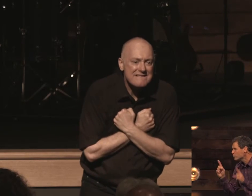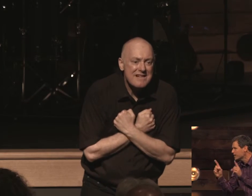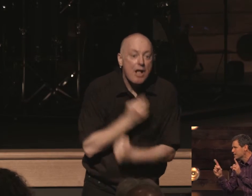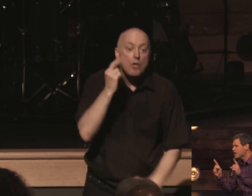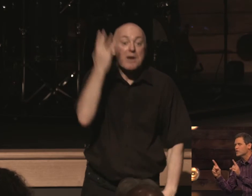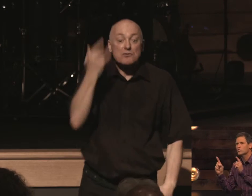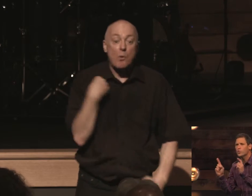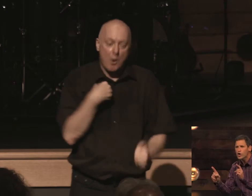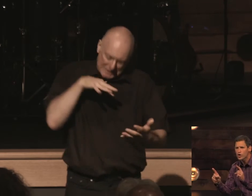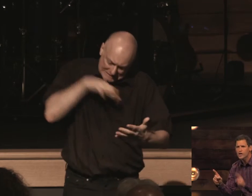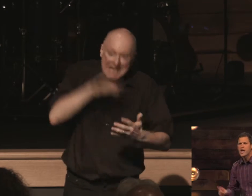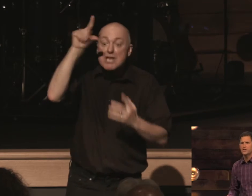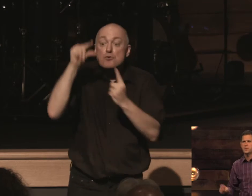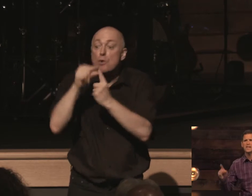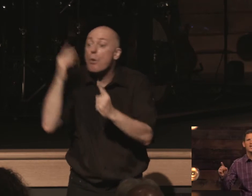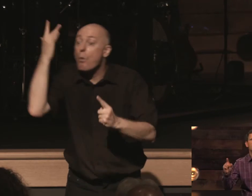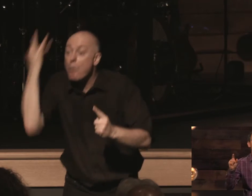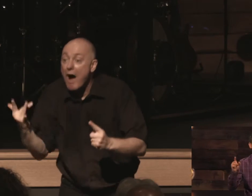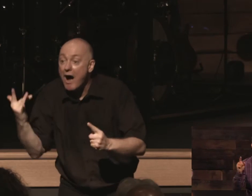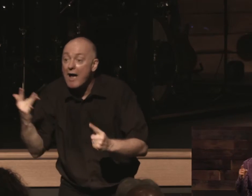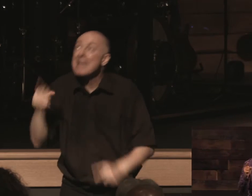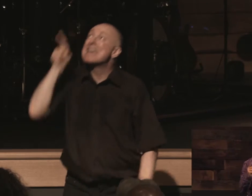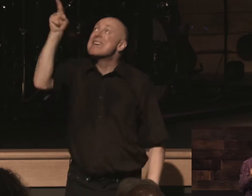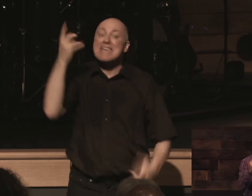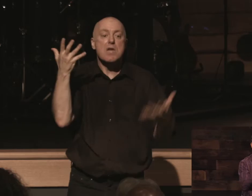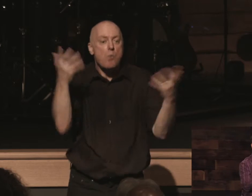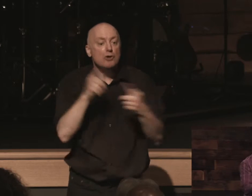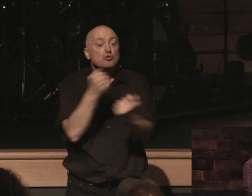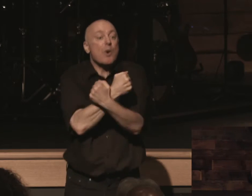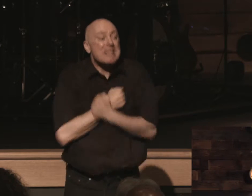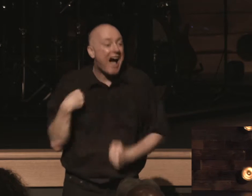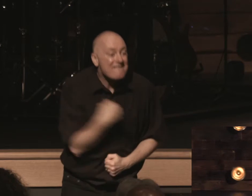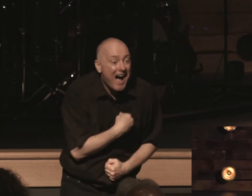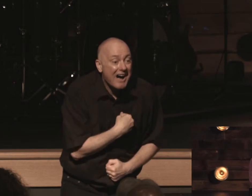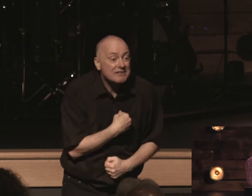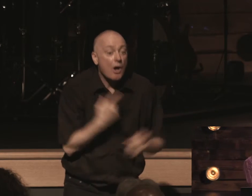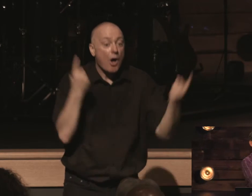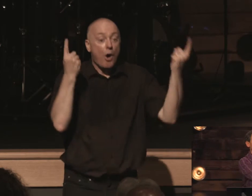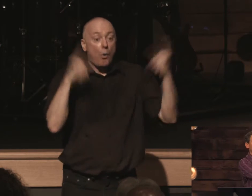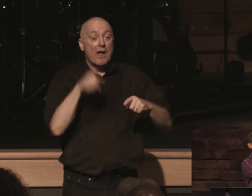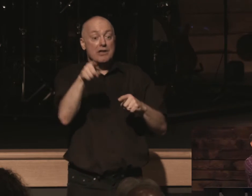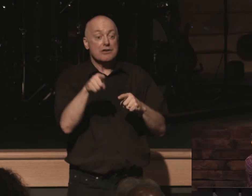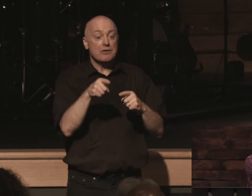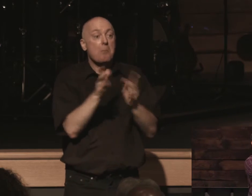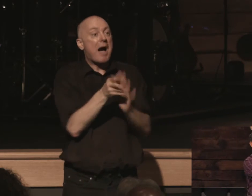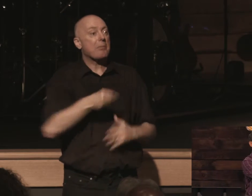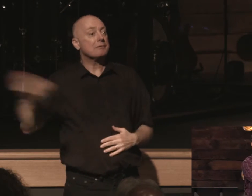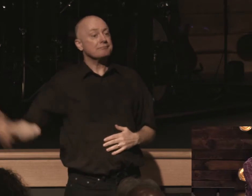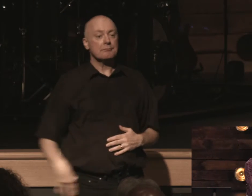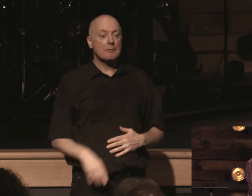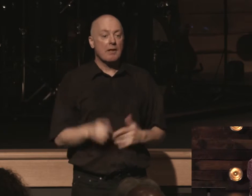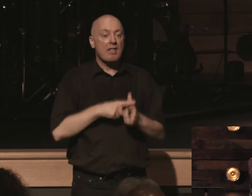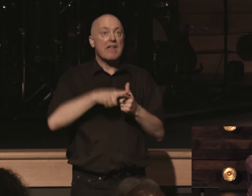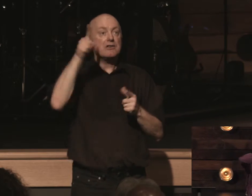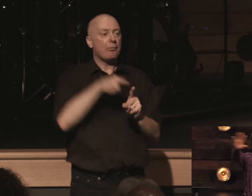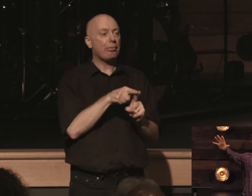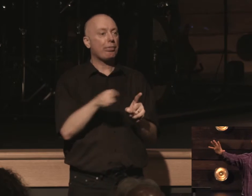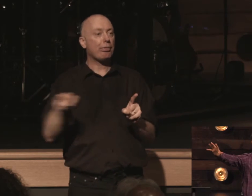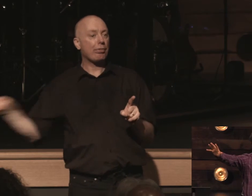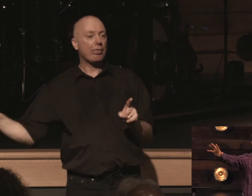we're in god's word is because he wants to love us when we stray from this book we stray from his love no matter what you hear out there